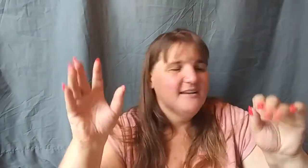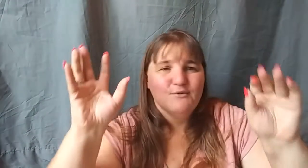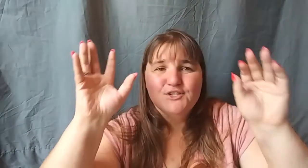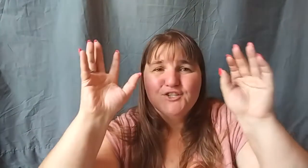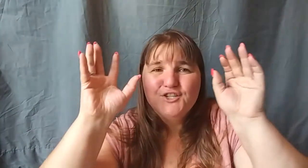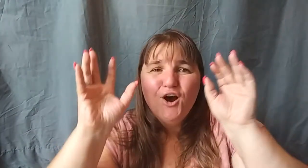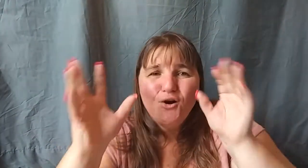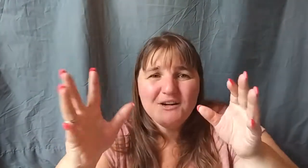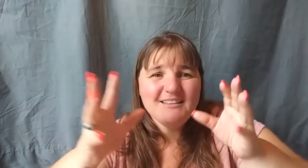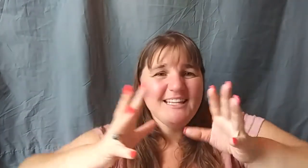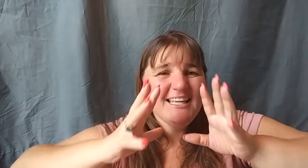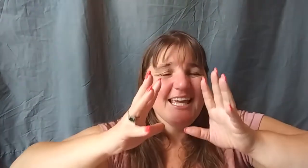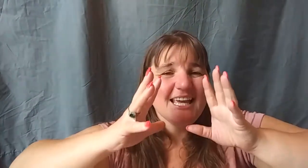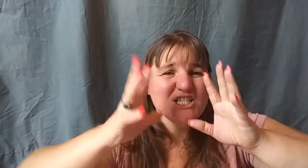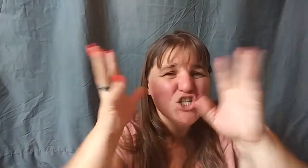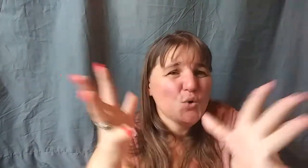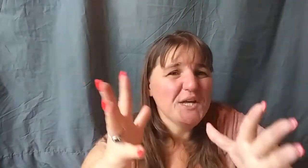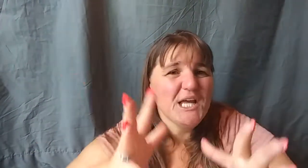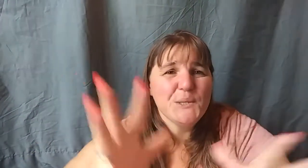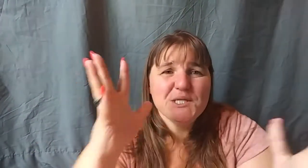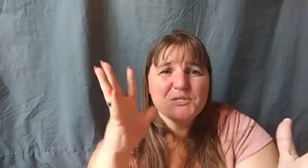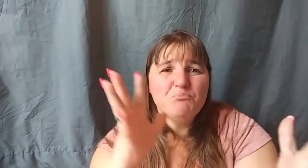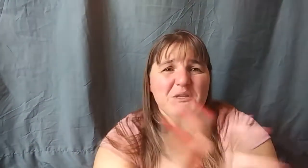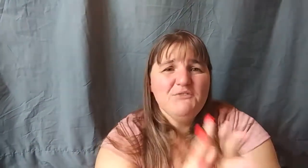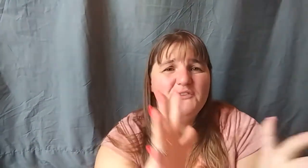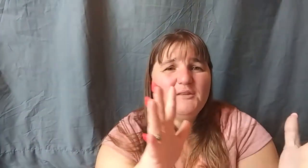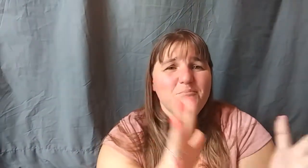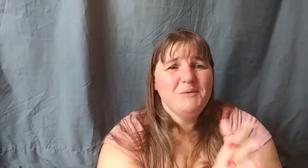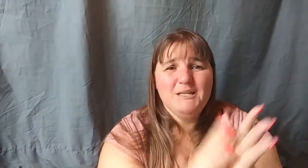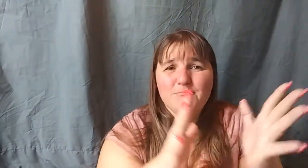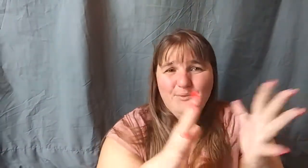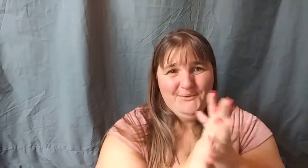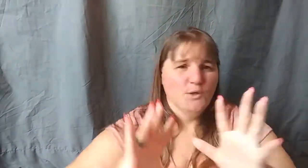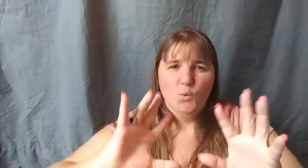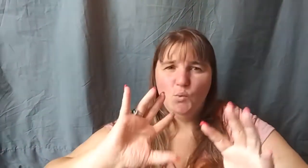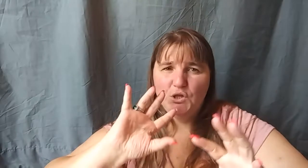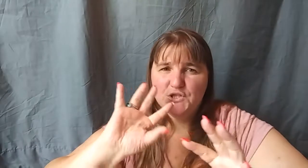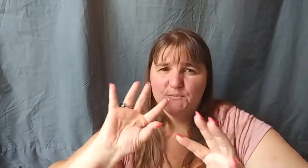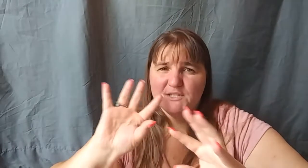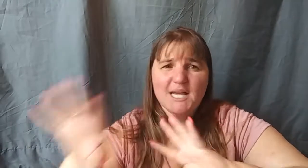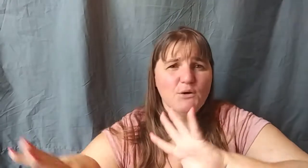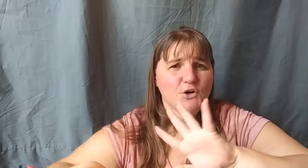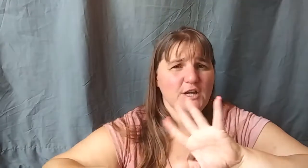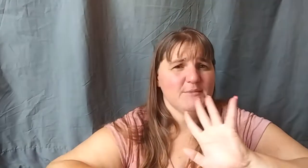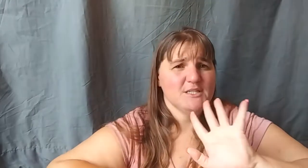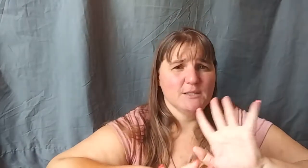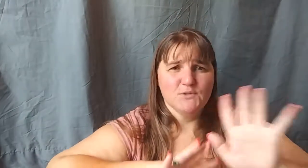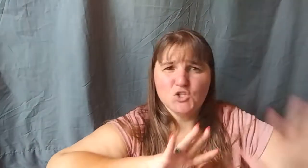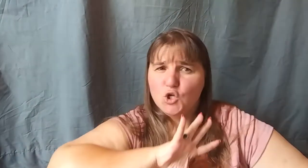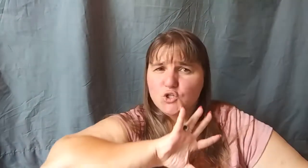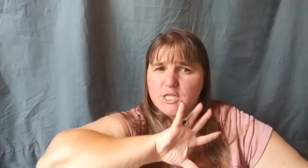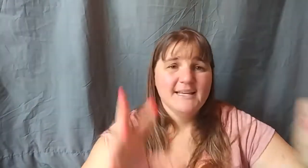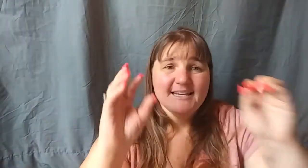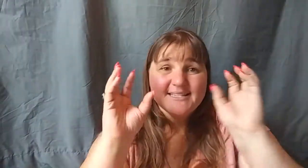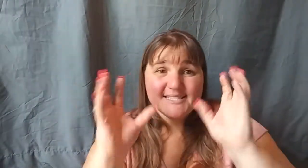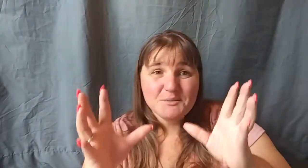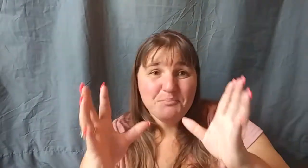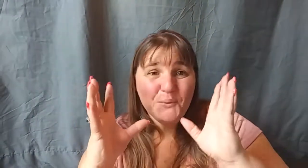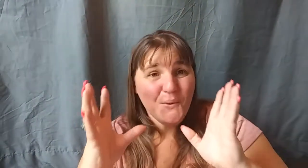totally enjoying this beef and bean burrito. Sour cream and salsa. Simple things